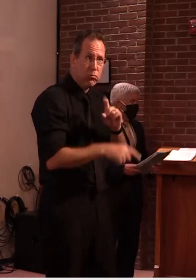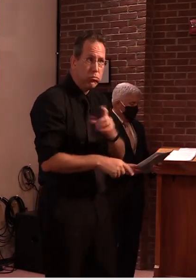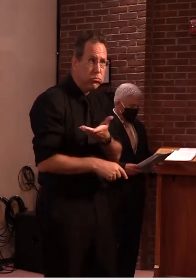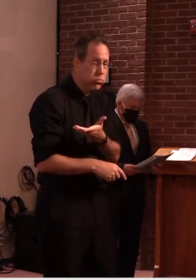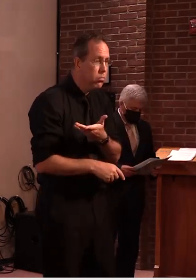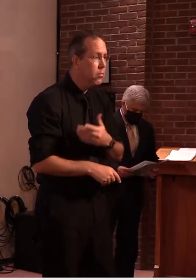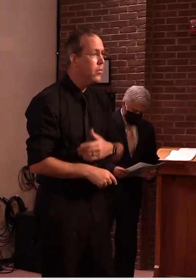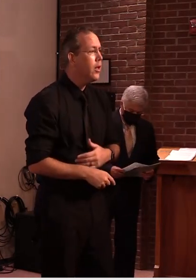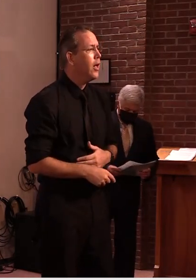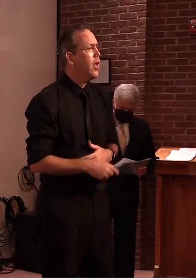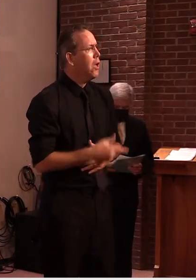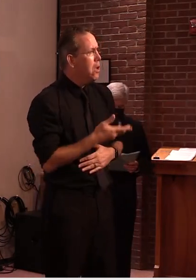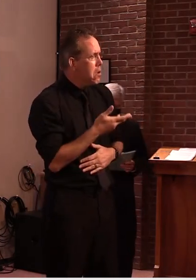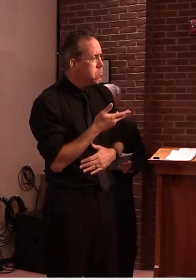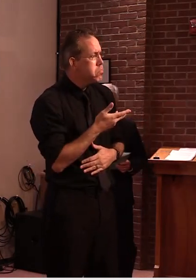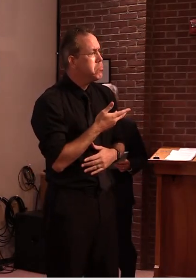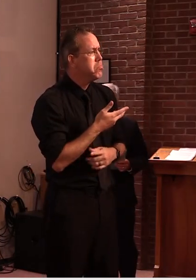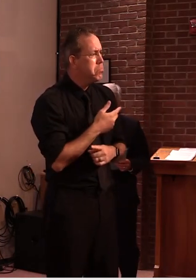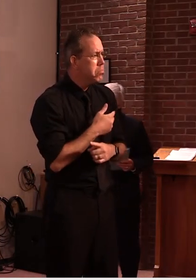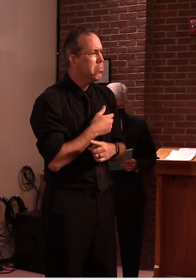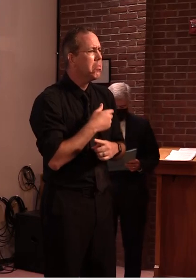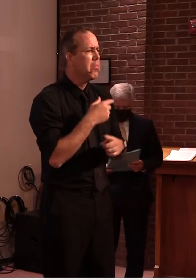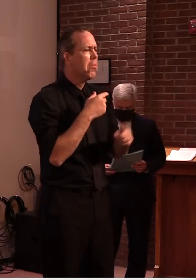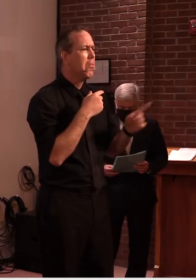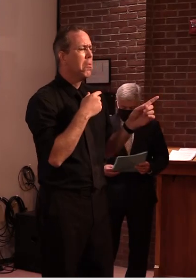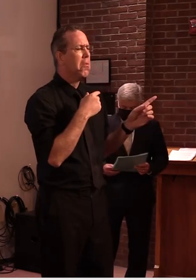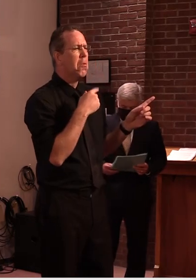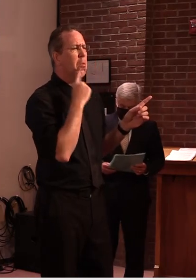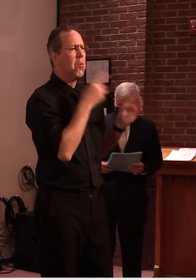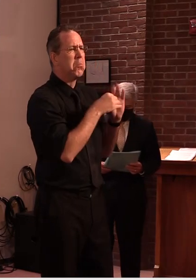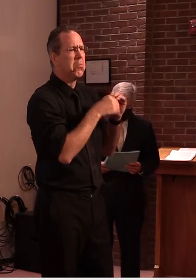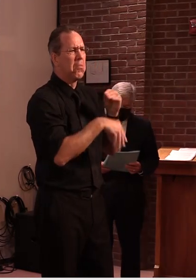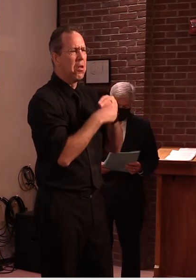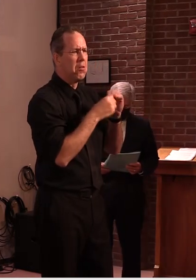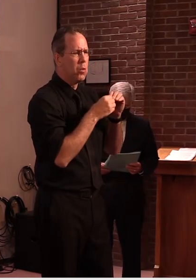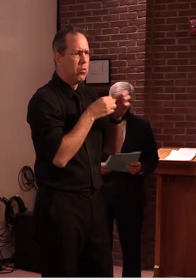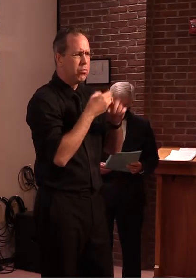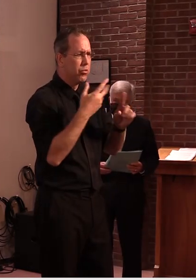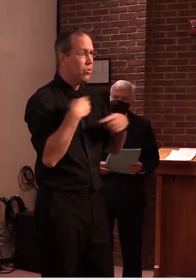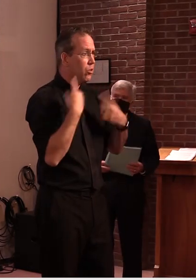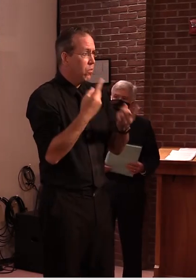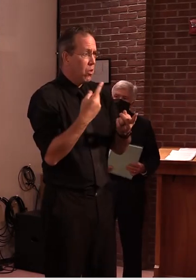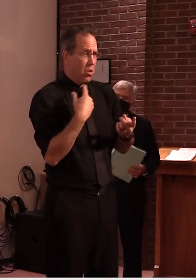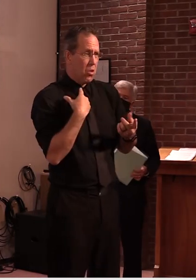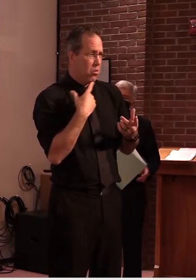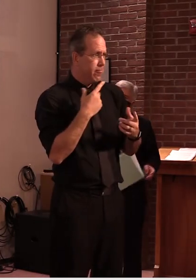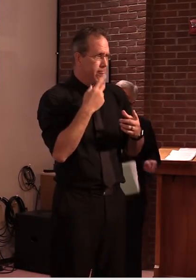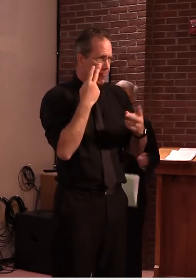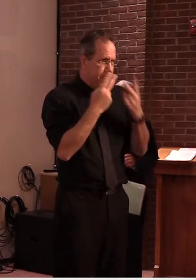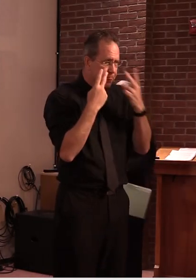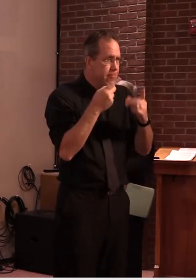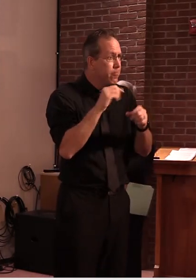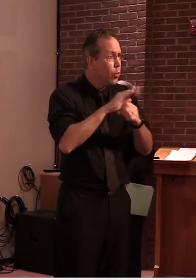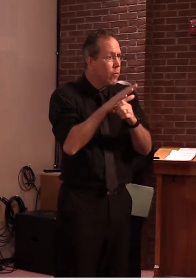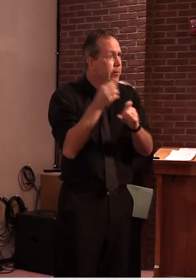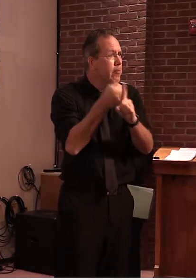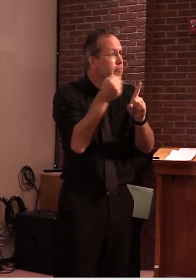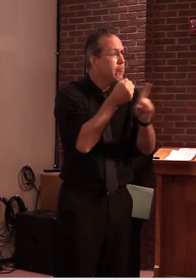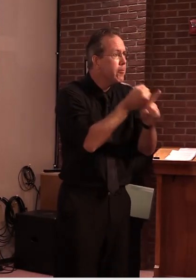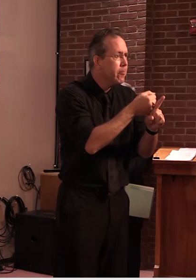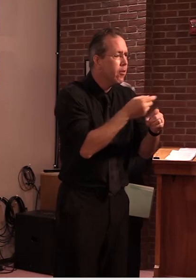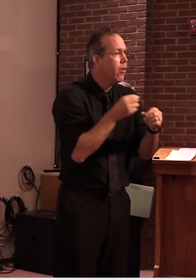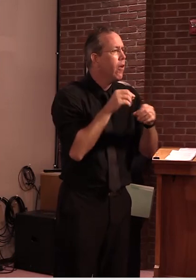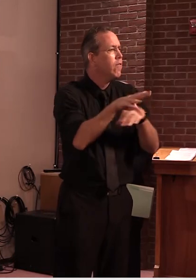came through this pandemic for child care. And that's why Secretary Smith and his team put together a plan